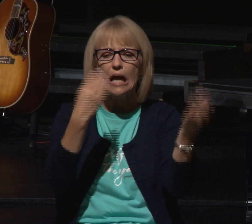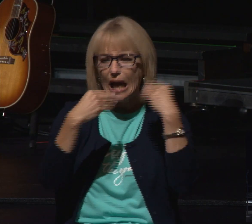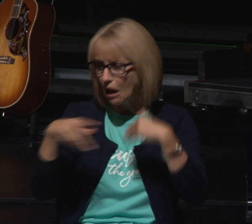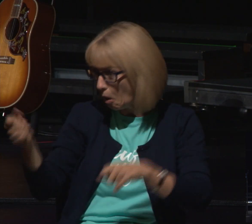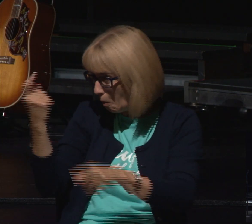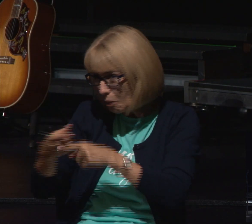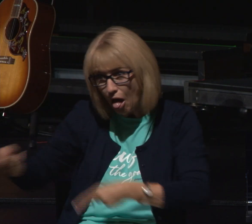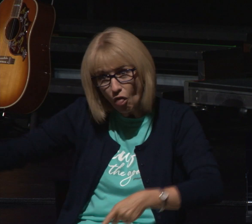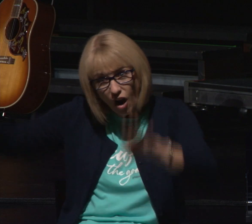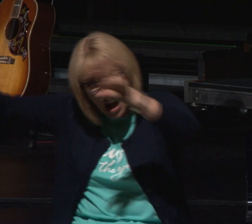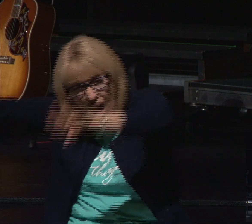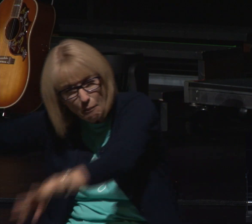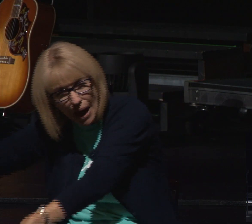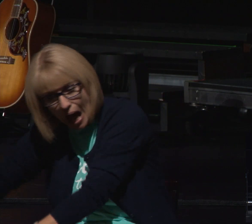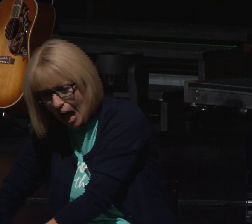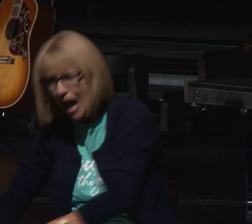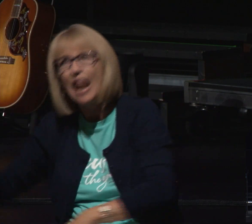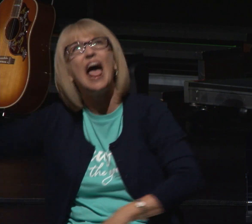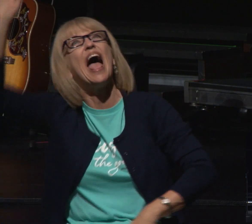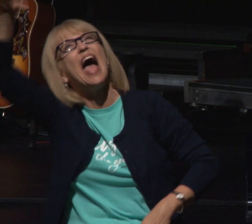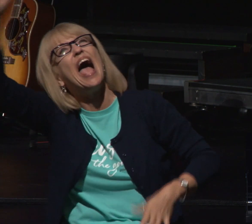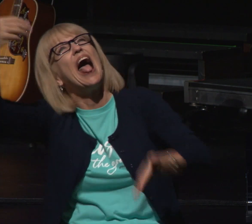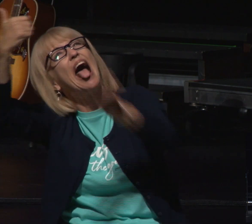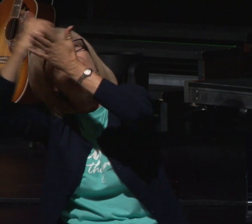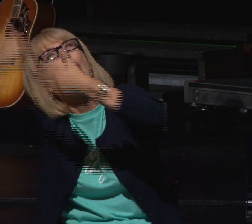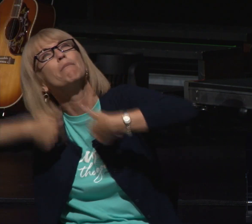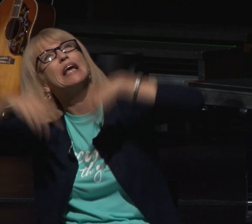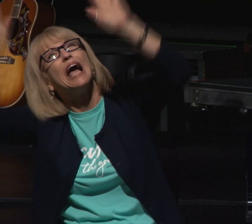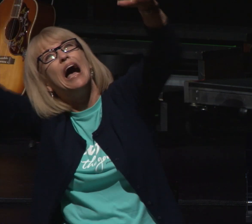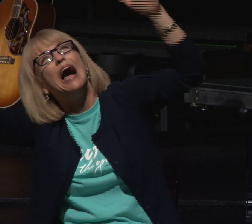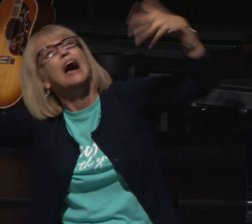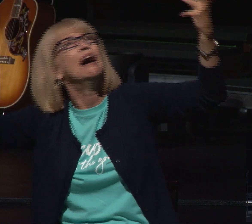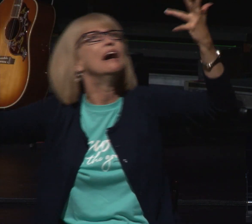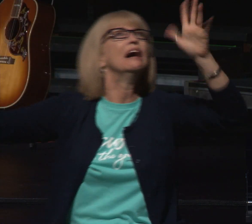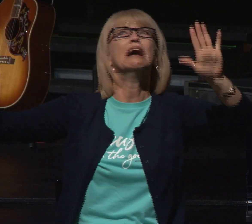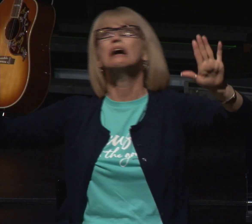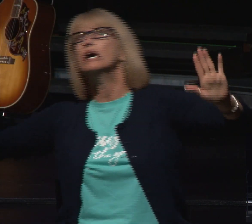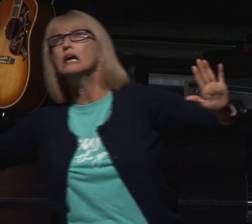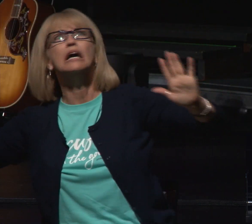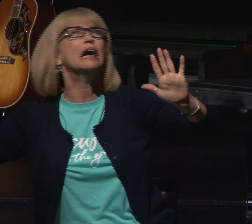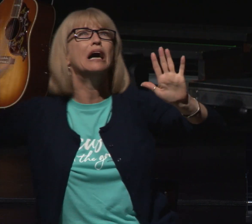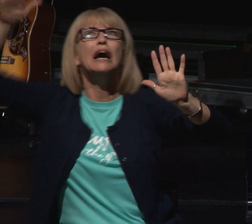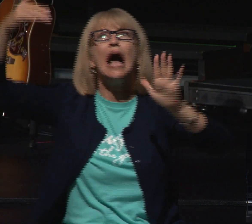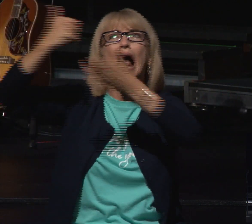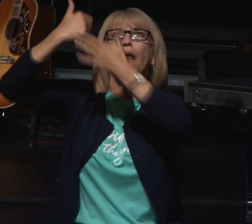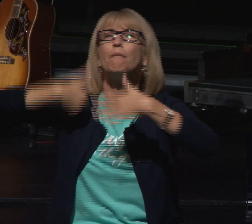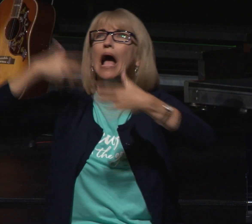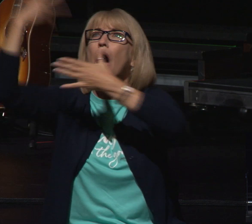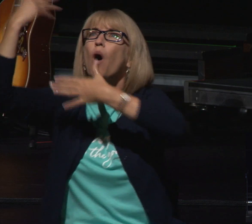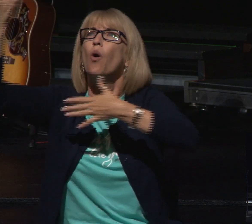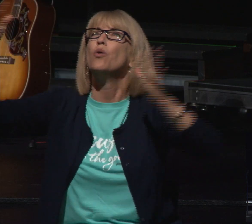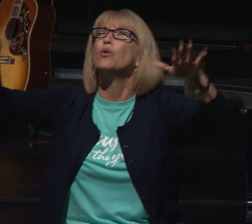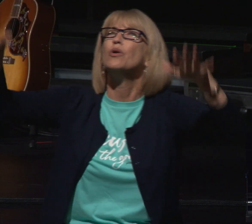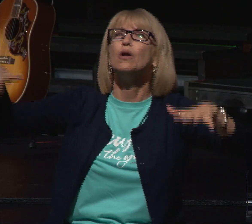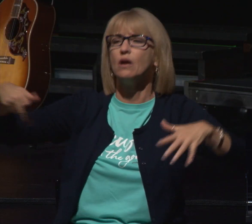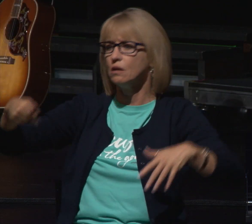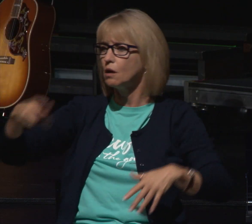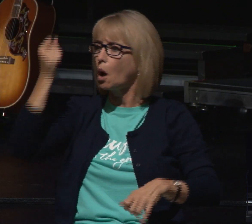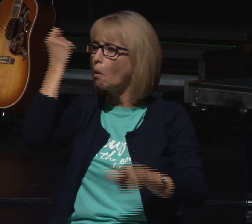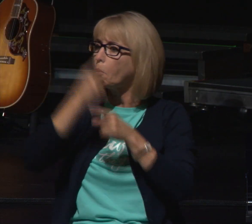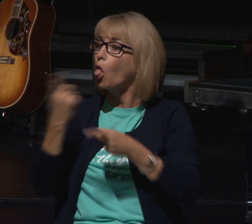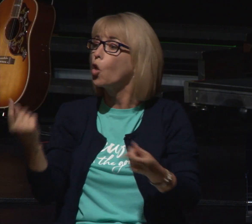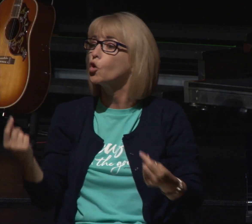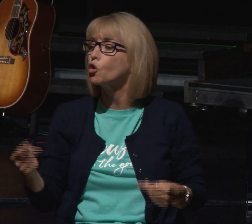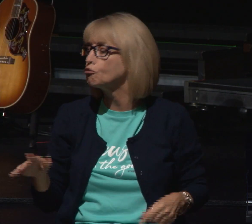no doubt here's this teenager going hey somebody help me what are you doing what are you doing with me get me out of here and they're so